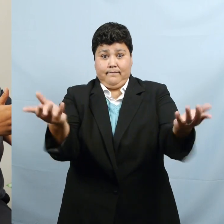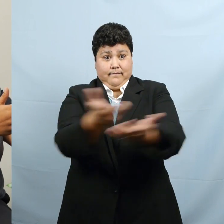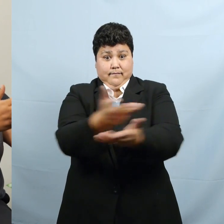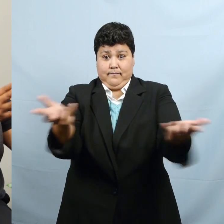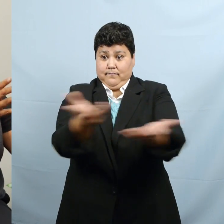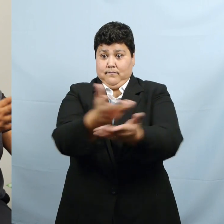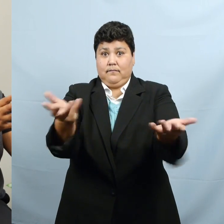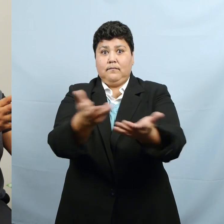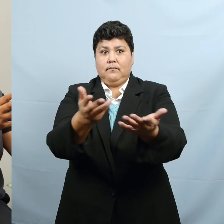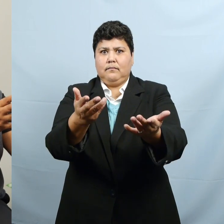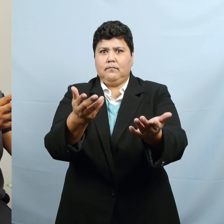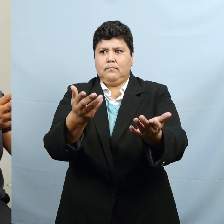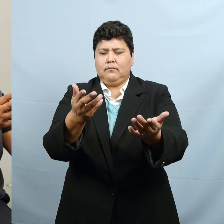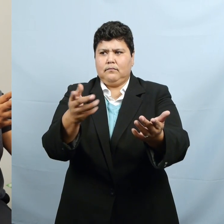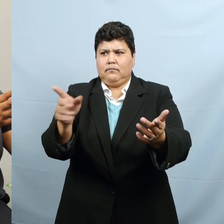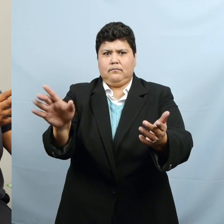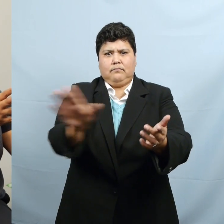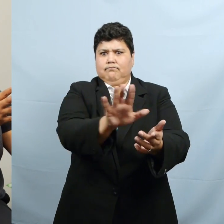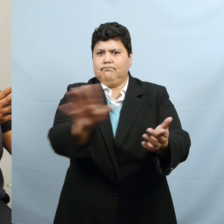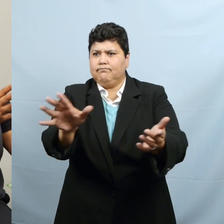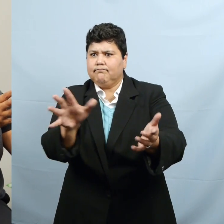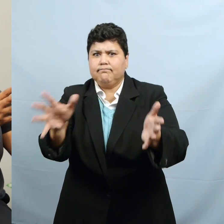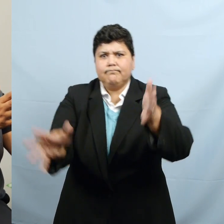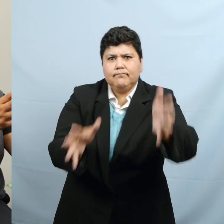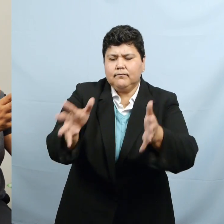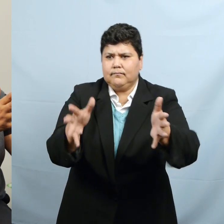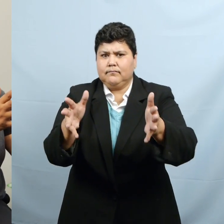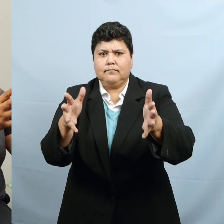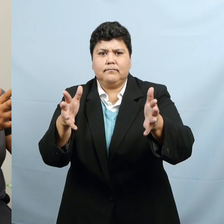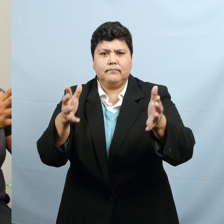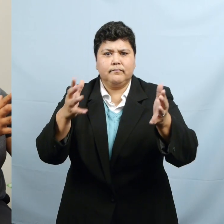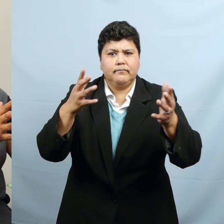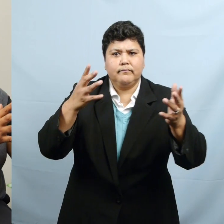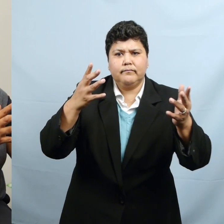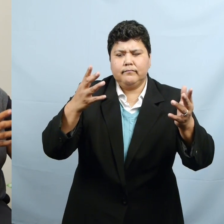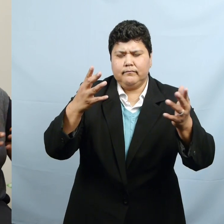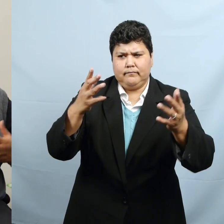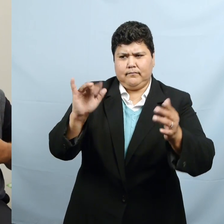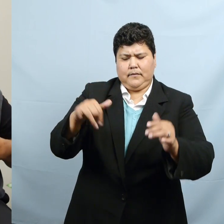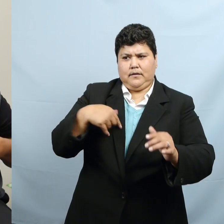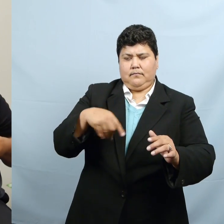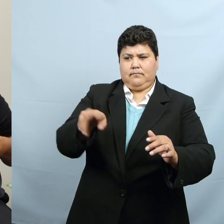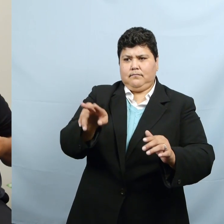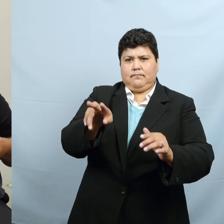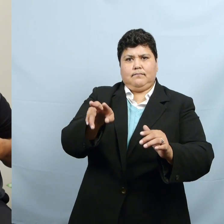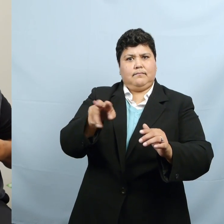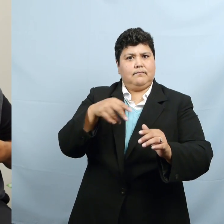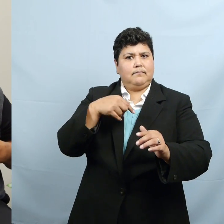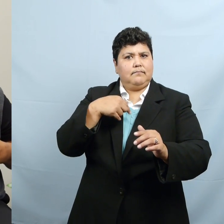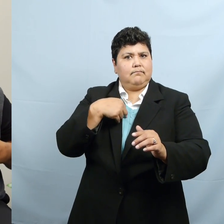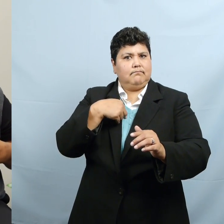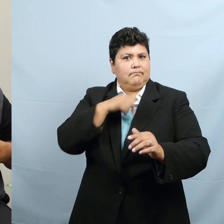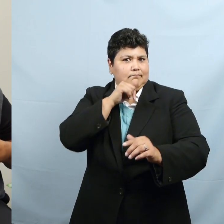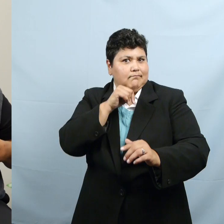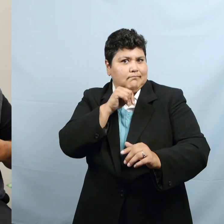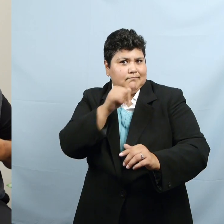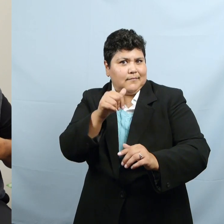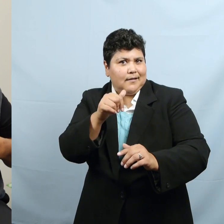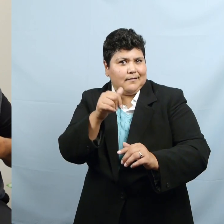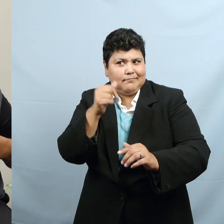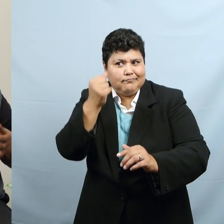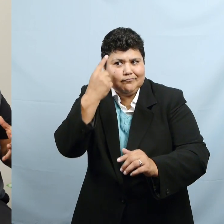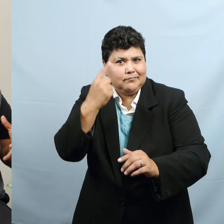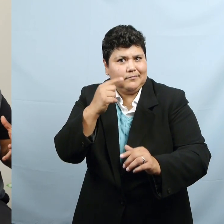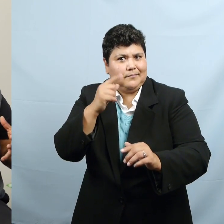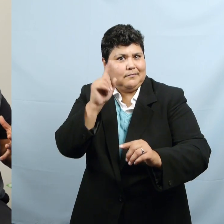in progress, there might be some visual gestural nuances that I am not able to pick up. So